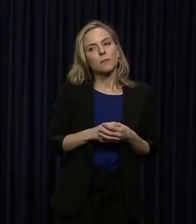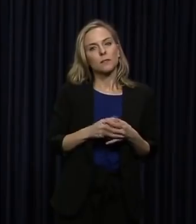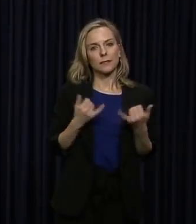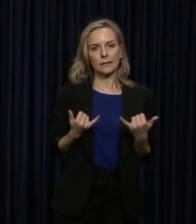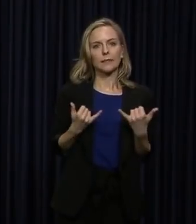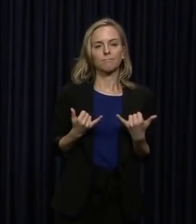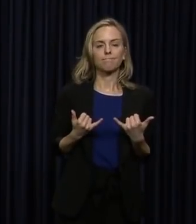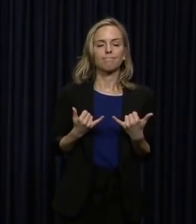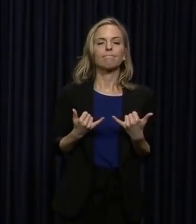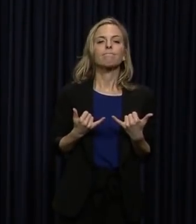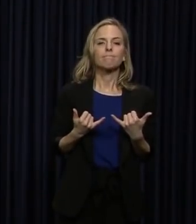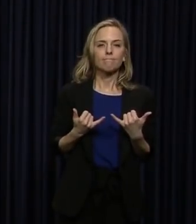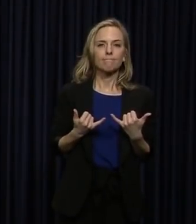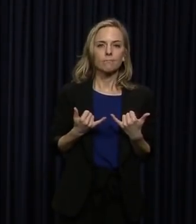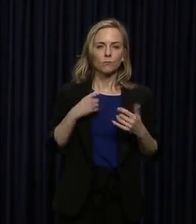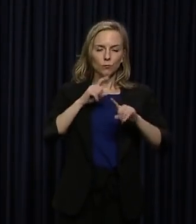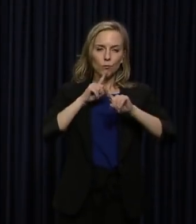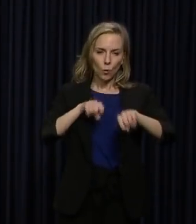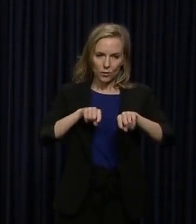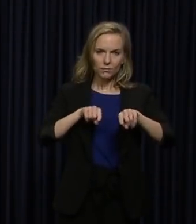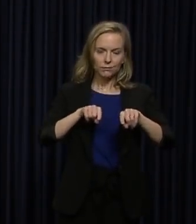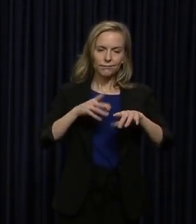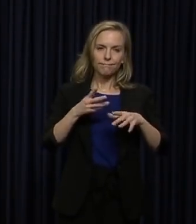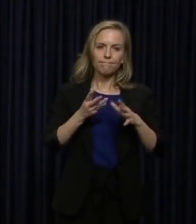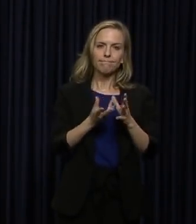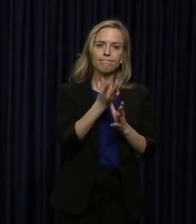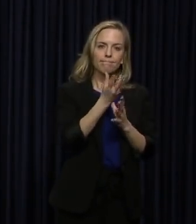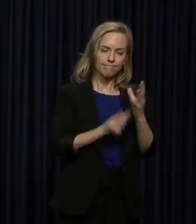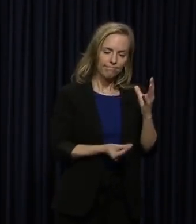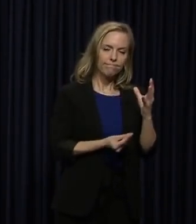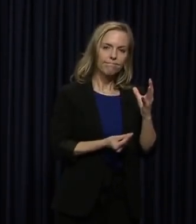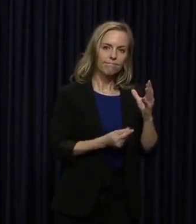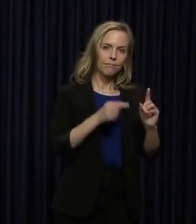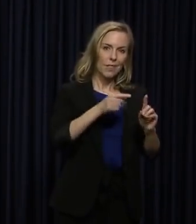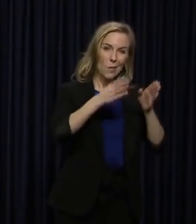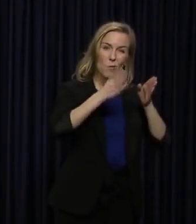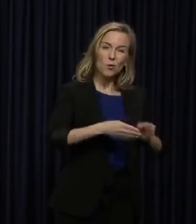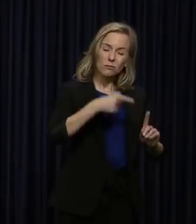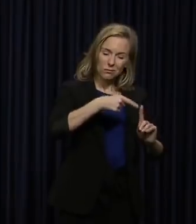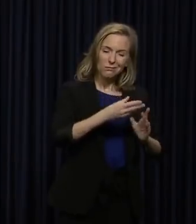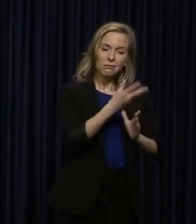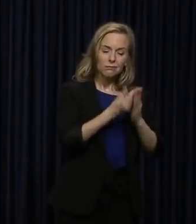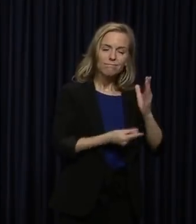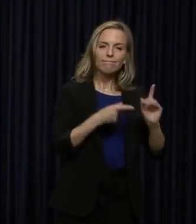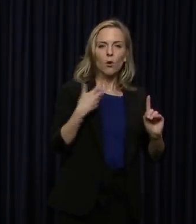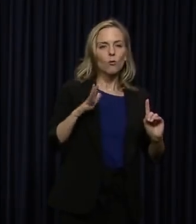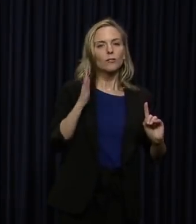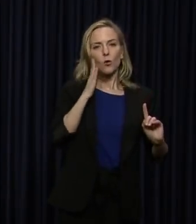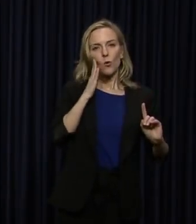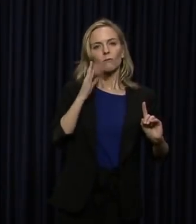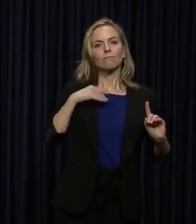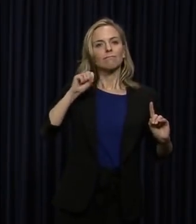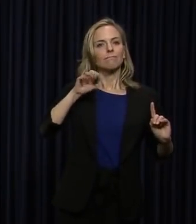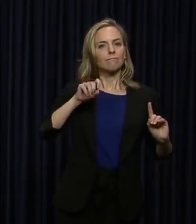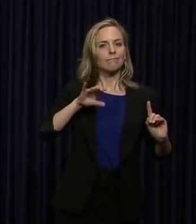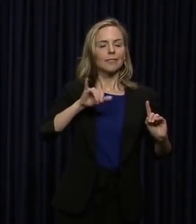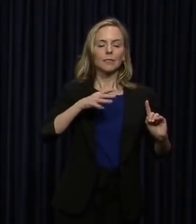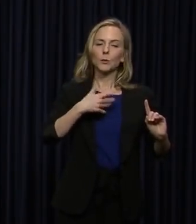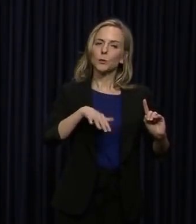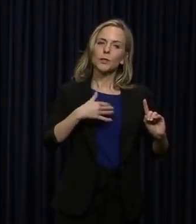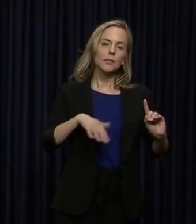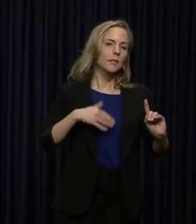Today, we're reporting that we lost the individual that we knew was in bad shape.